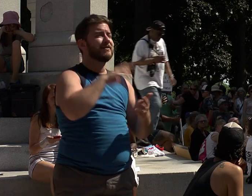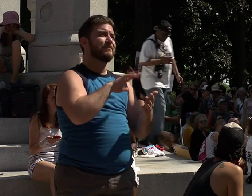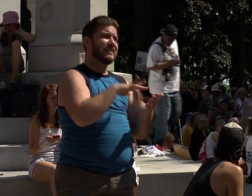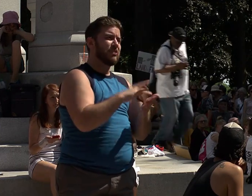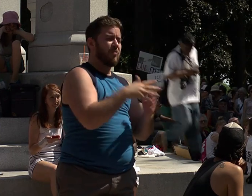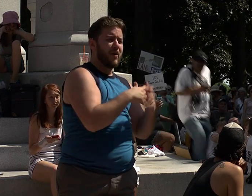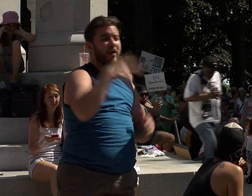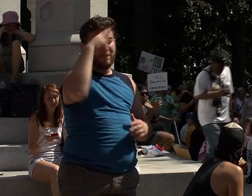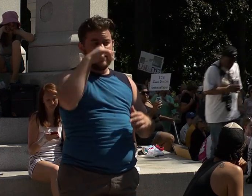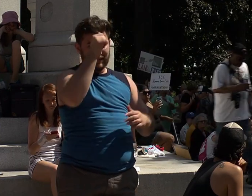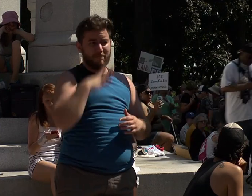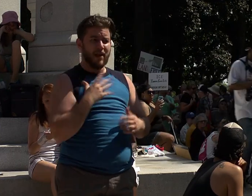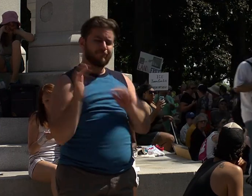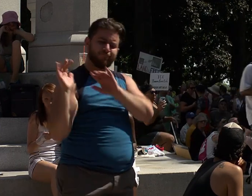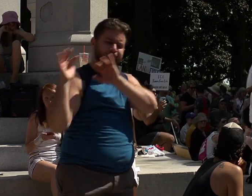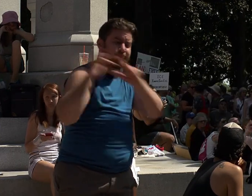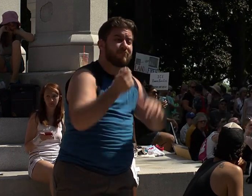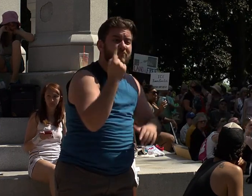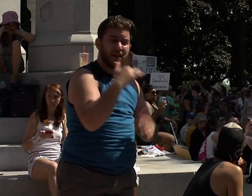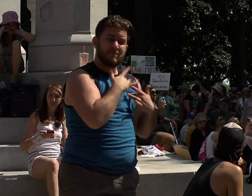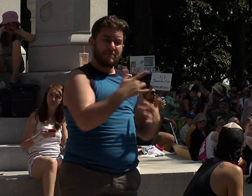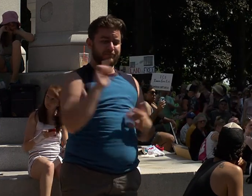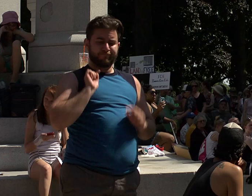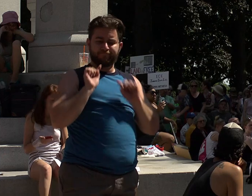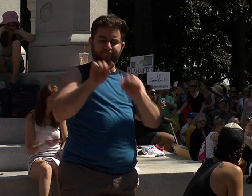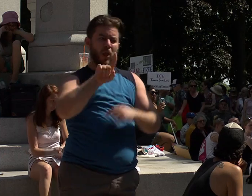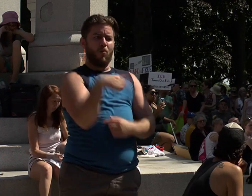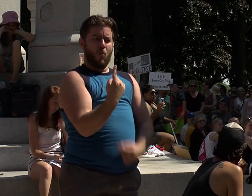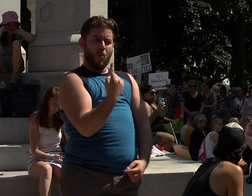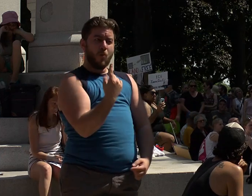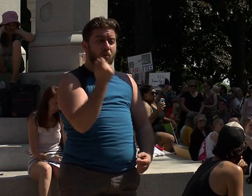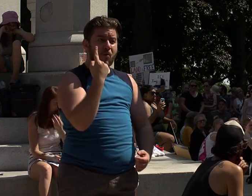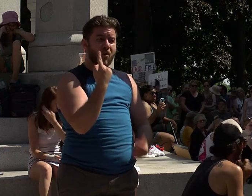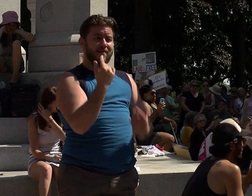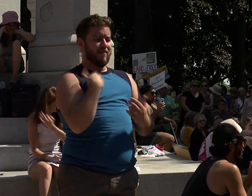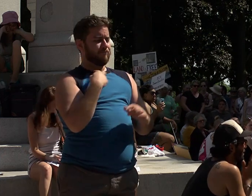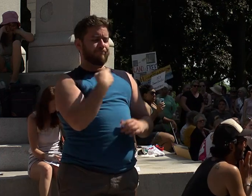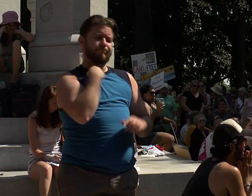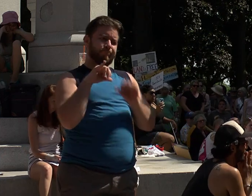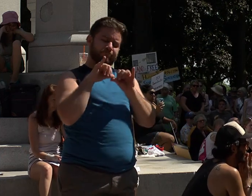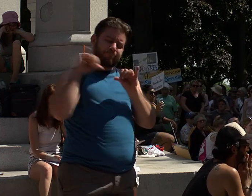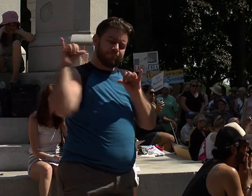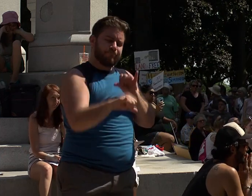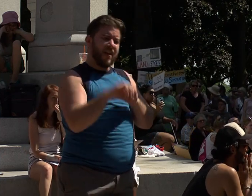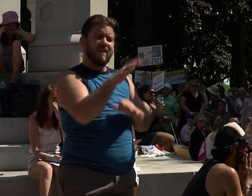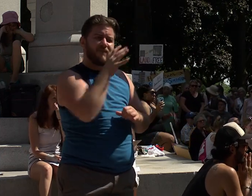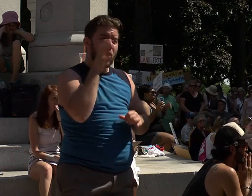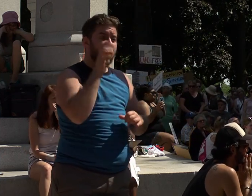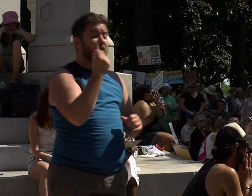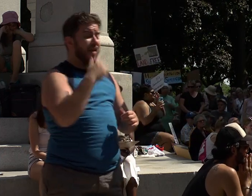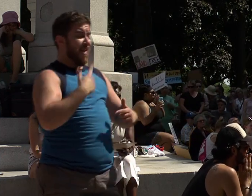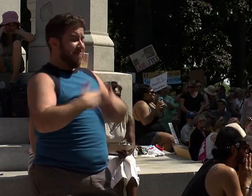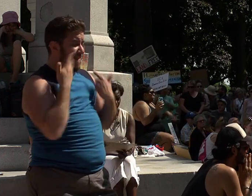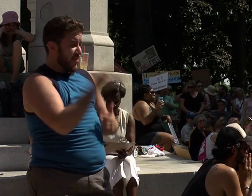these men often migrating alone are confined to the rural farms on which they live and work 12 hours a day